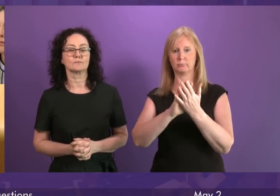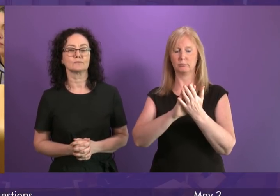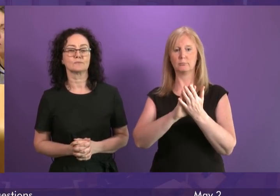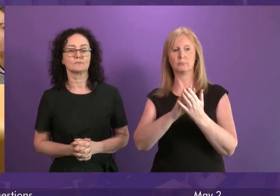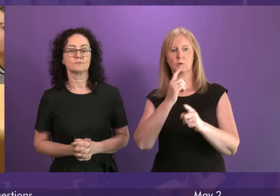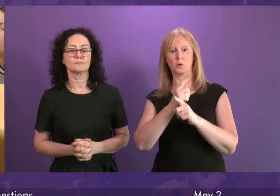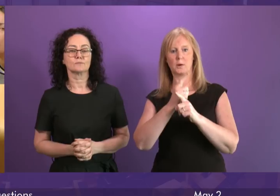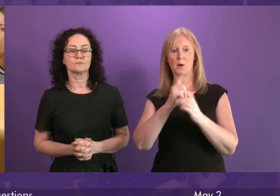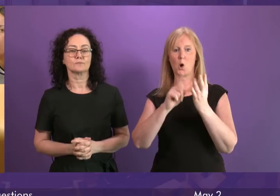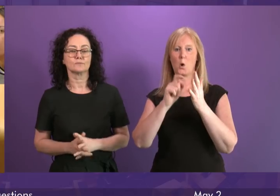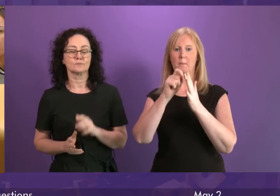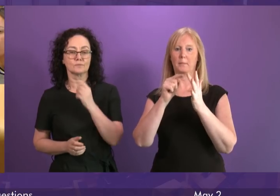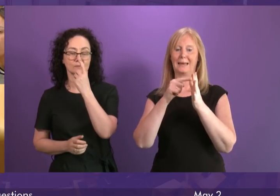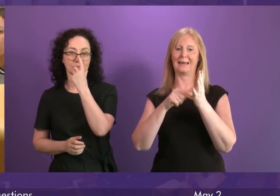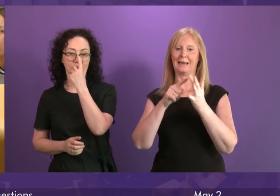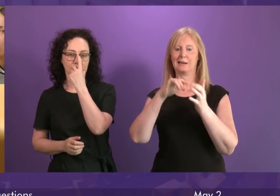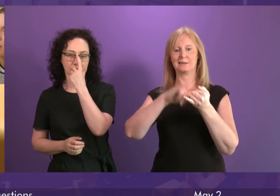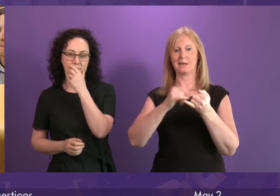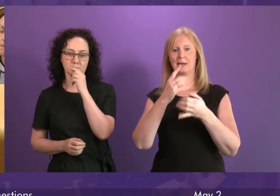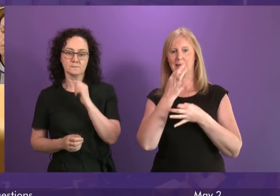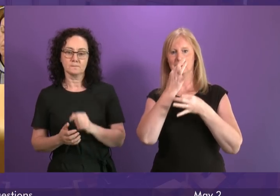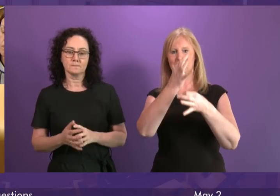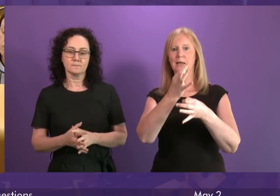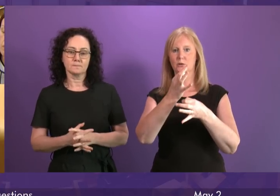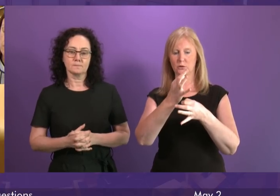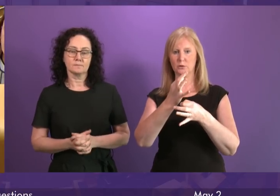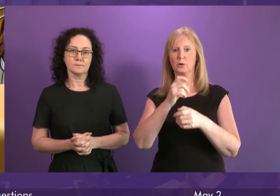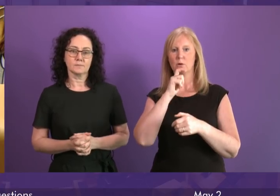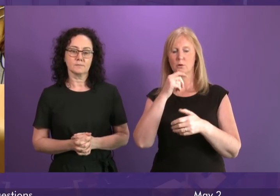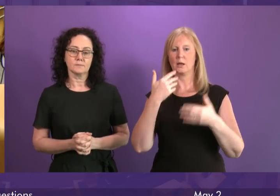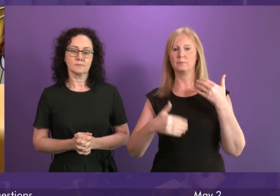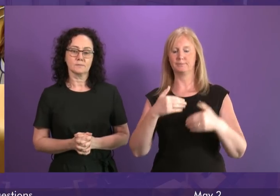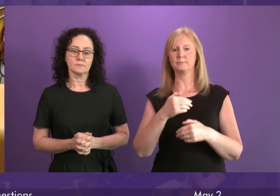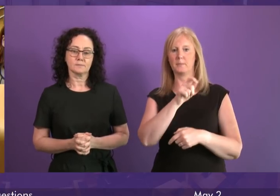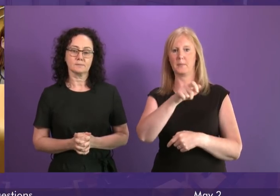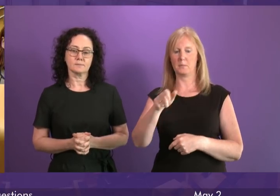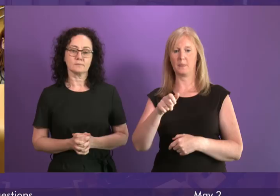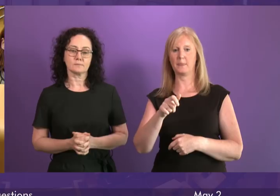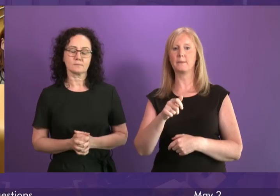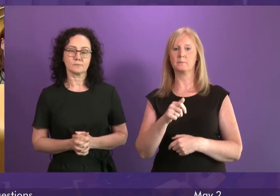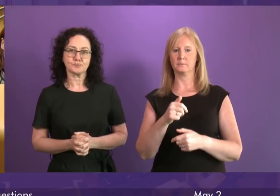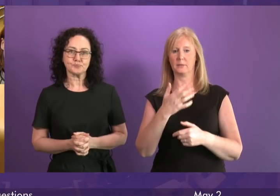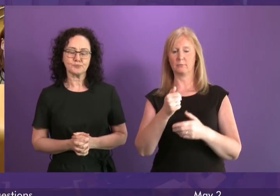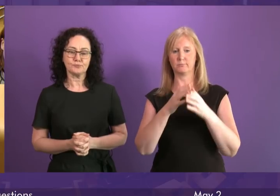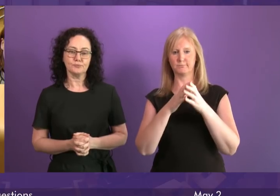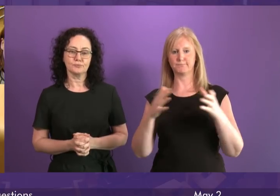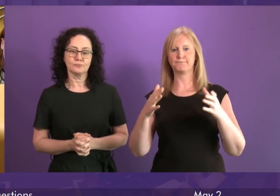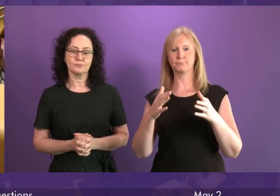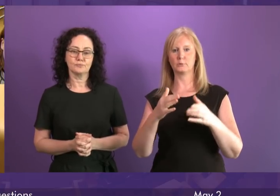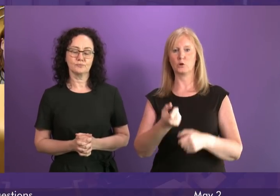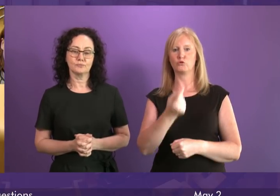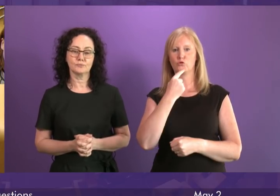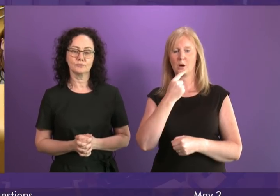associated problems of addiction and overdose opiates contributed to 815 drug deaths in Scotland in 2017